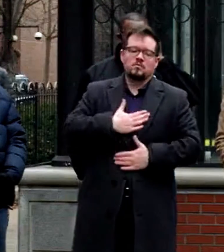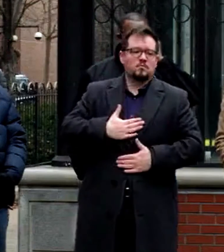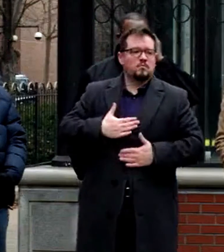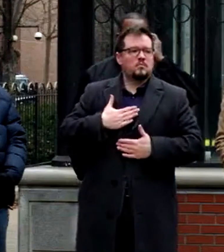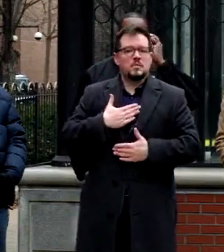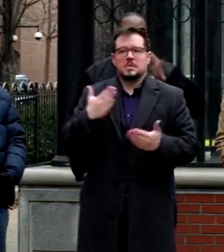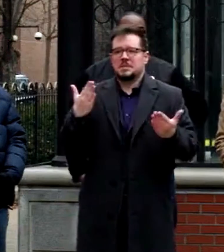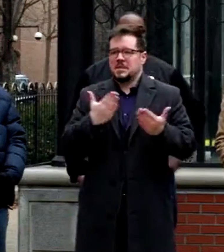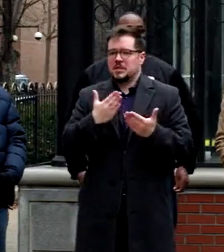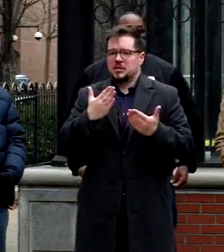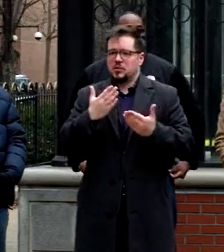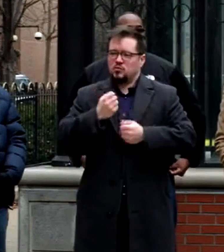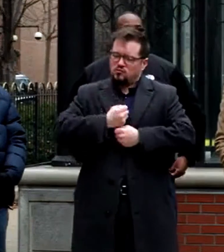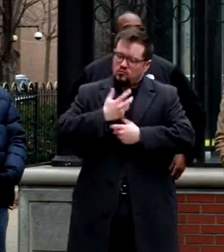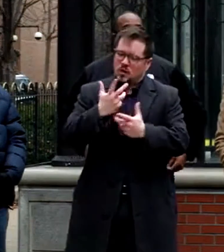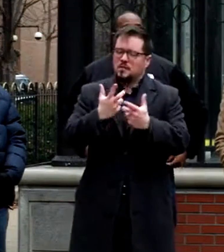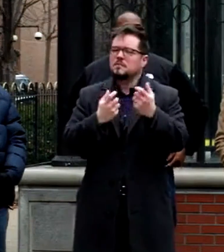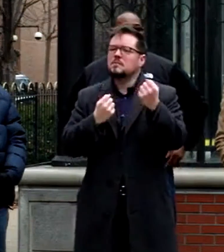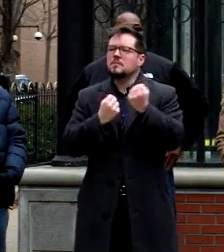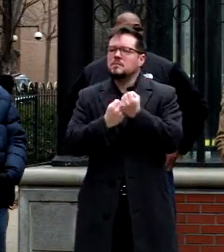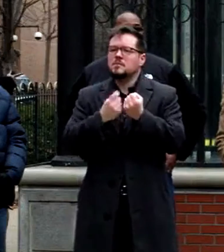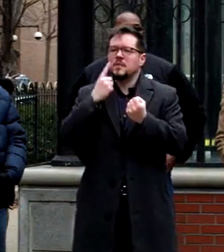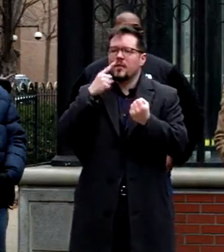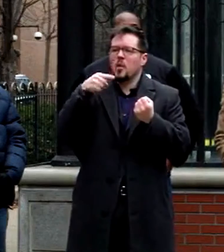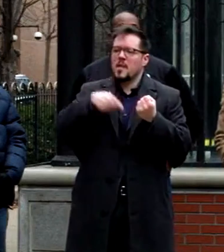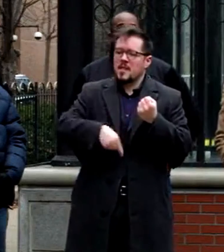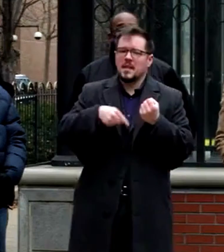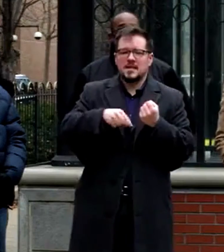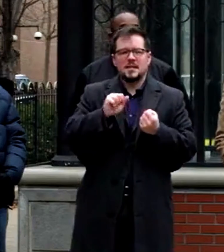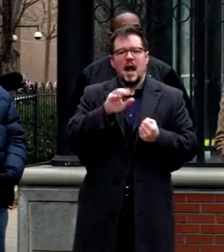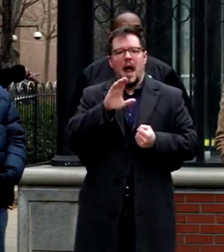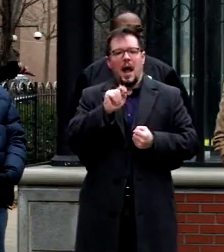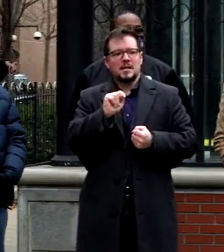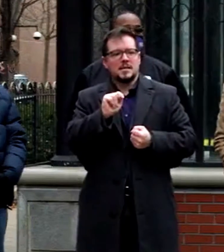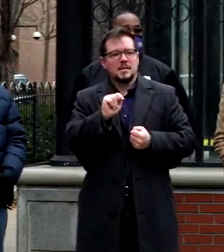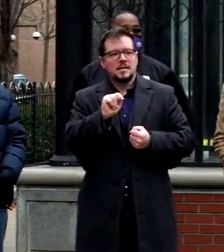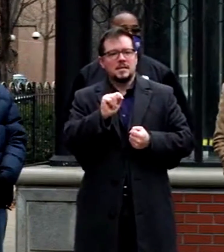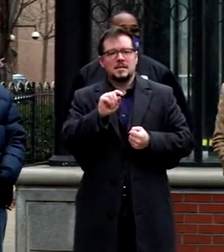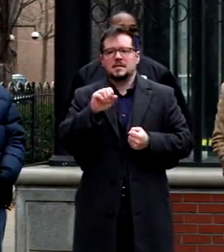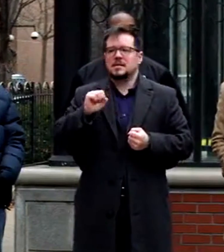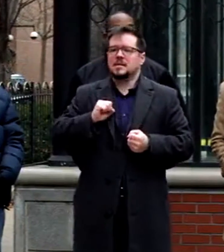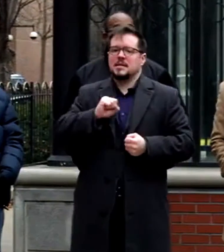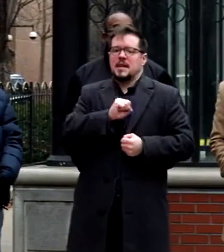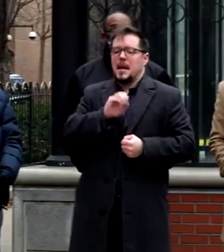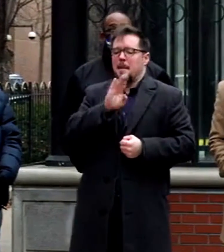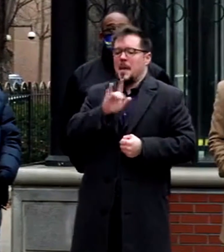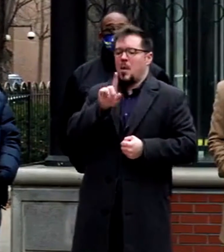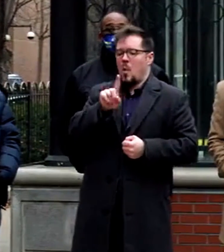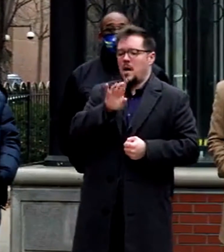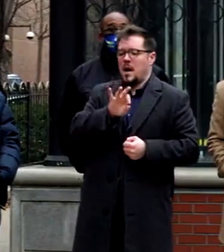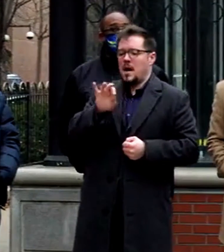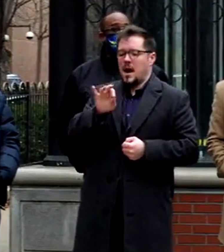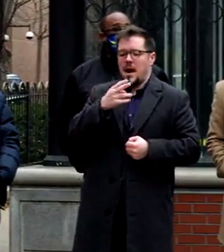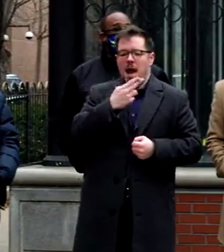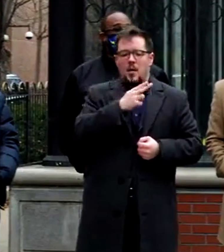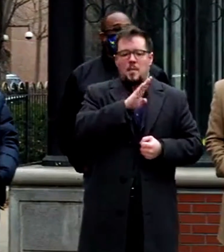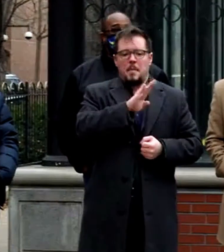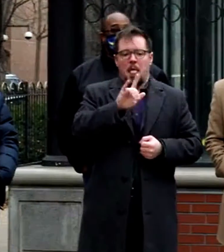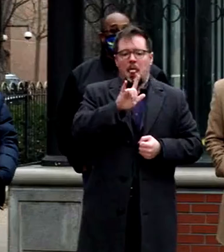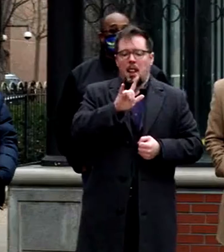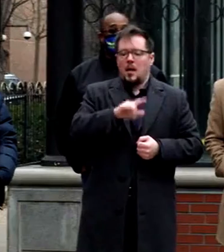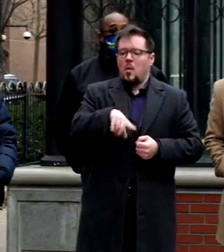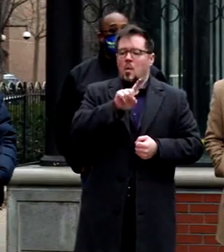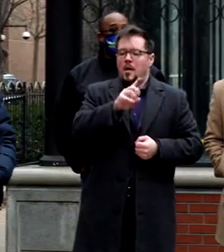to express my support for the Transit Safety and Investment Act, Senate Bill 199, House Bill 114, a bill